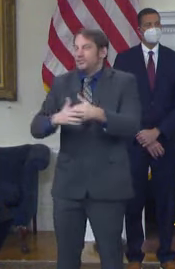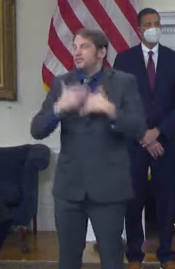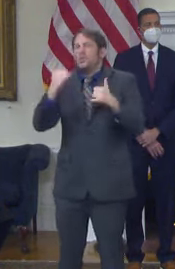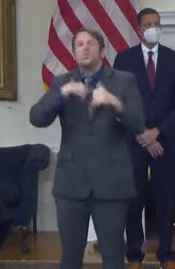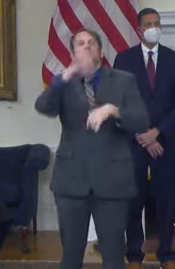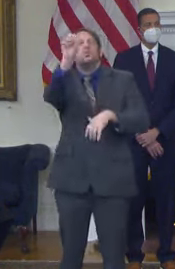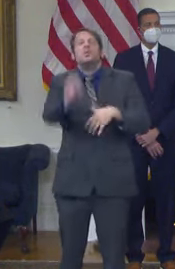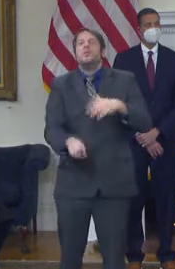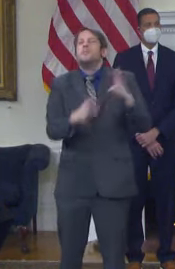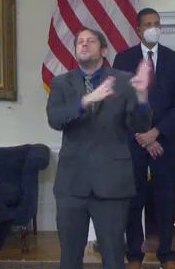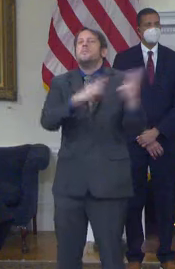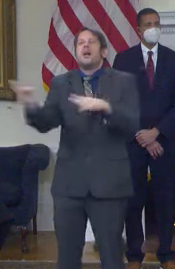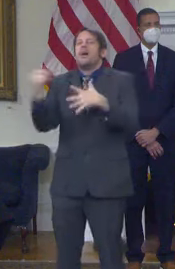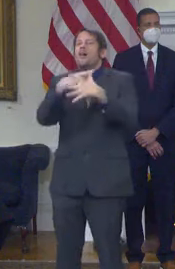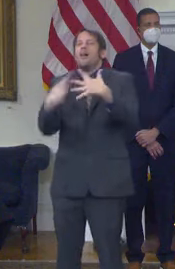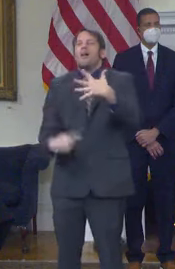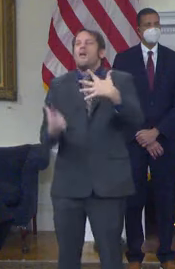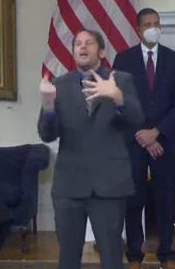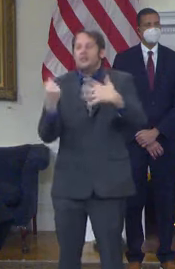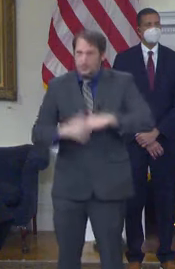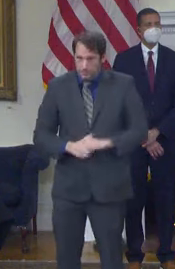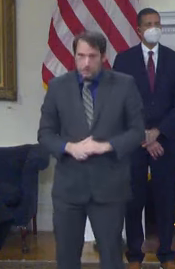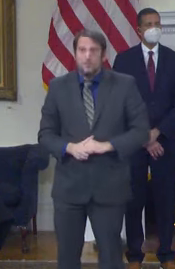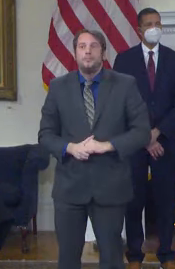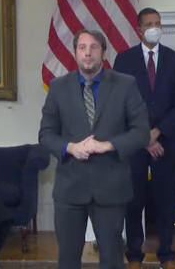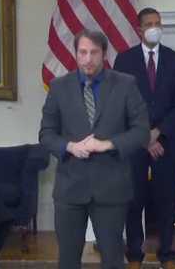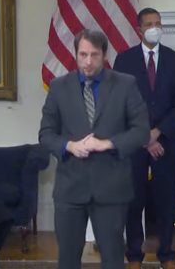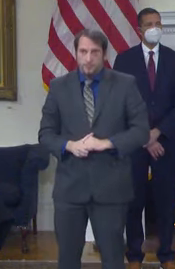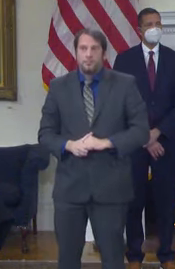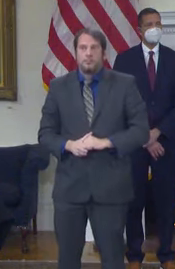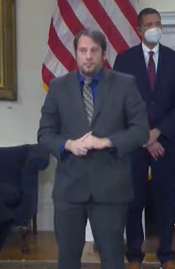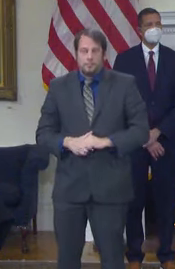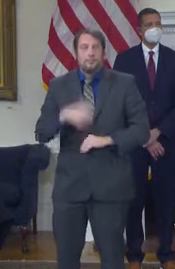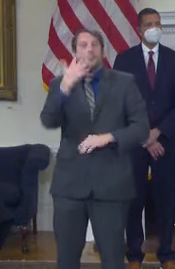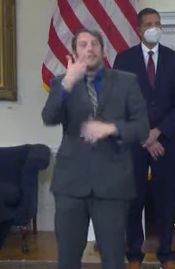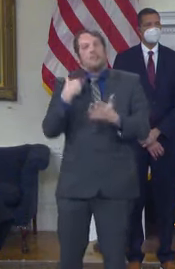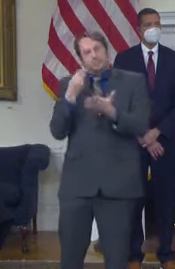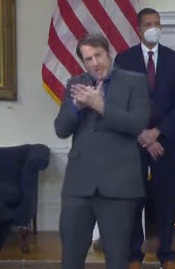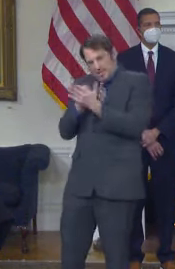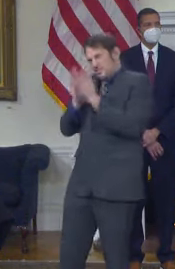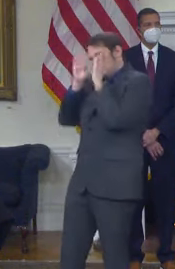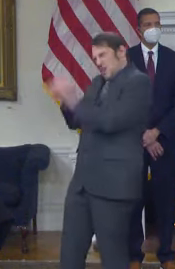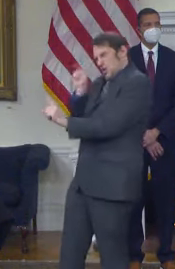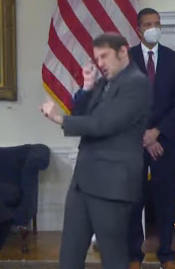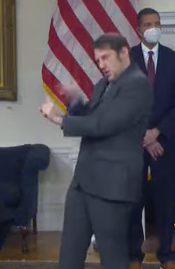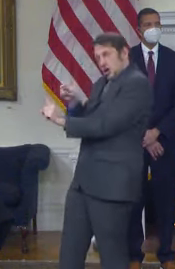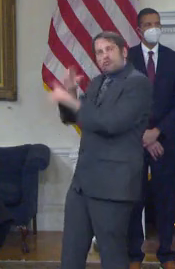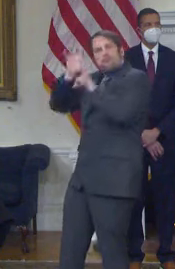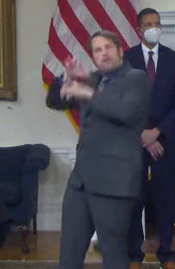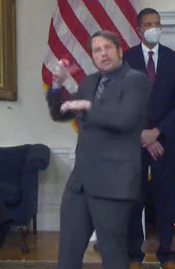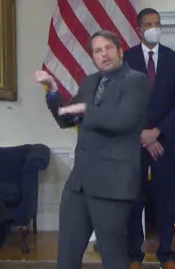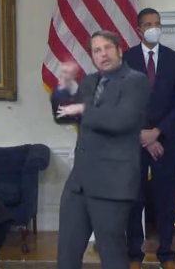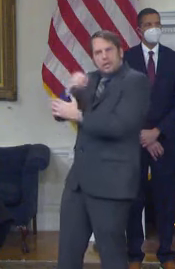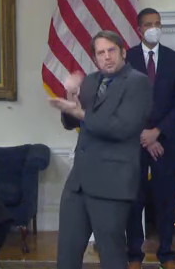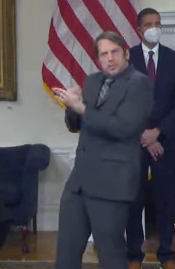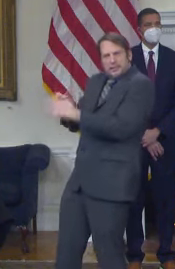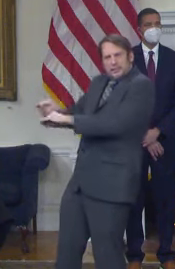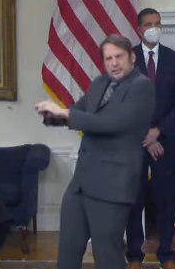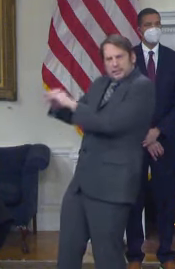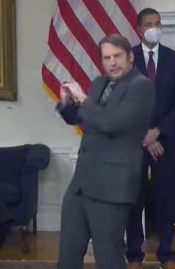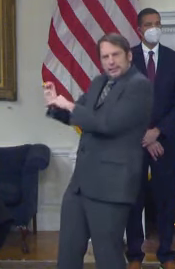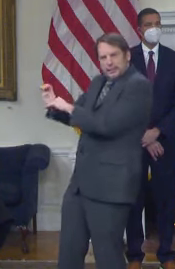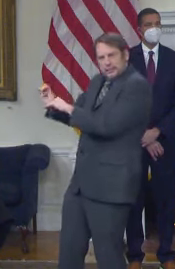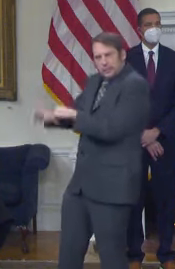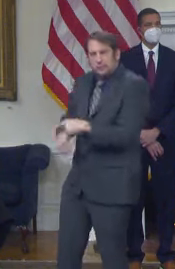and increasing the state's rainy day fund, major relief for Maryland's overtaxed retirees, direct